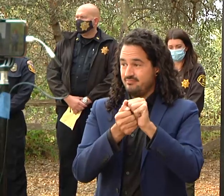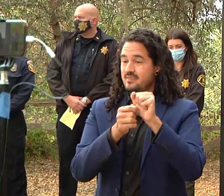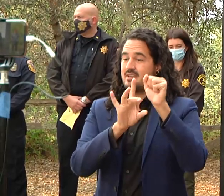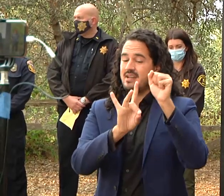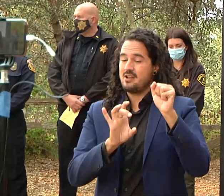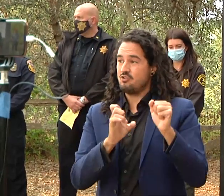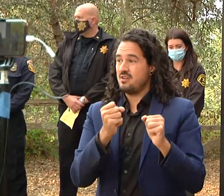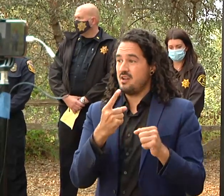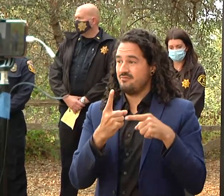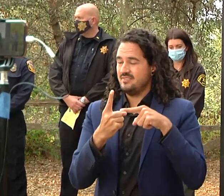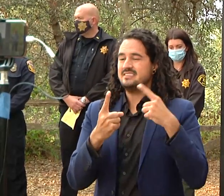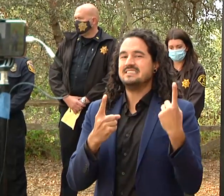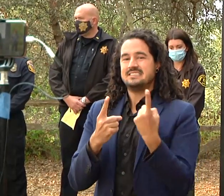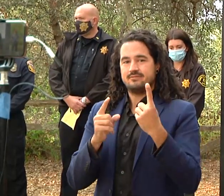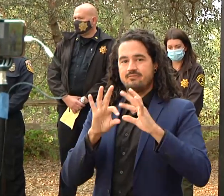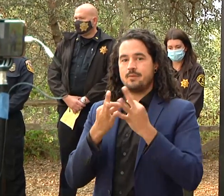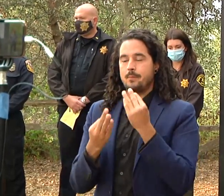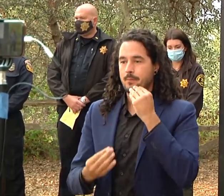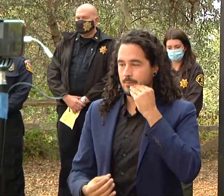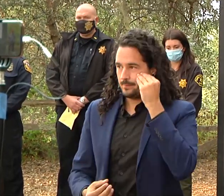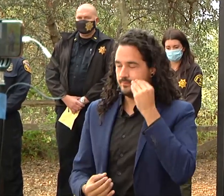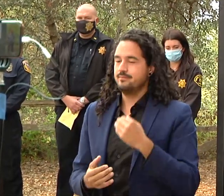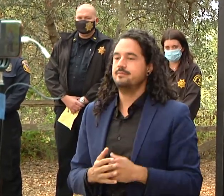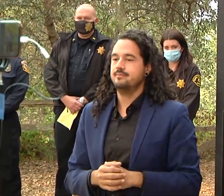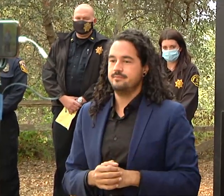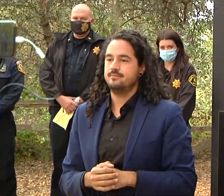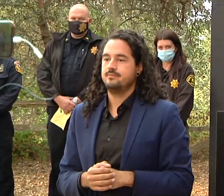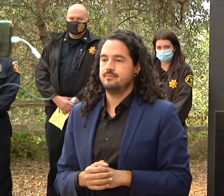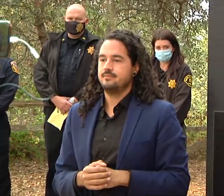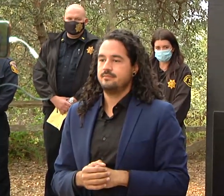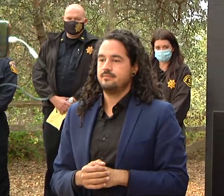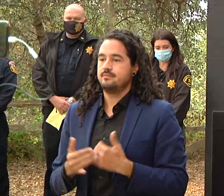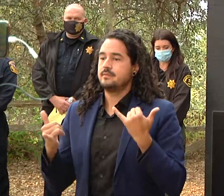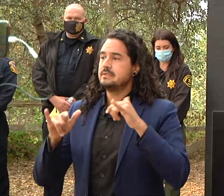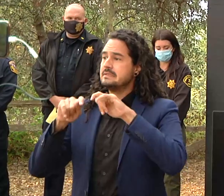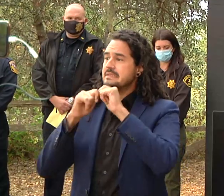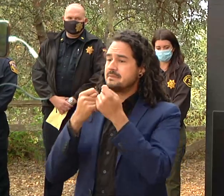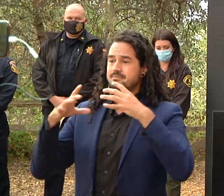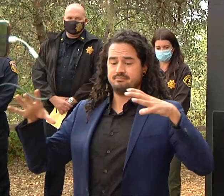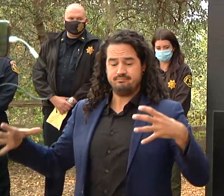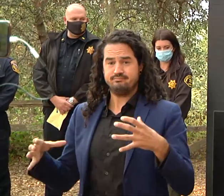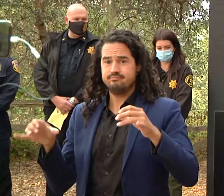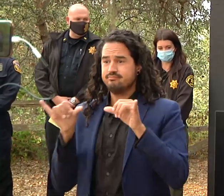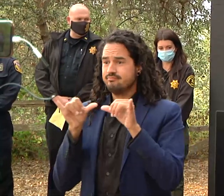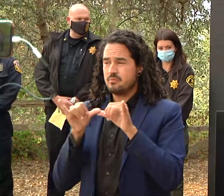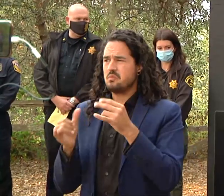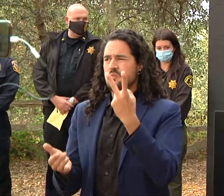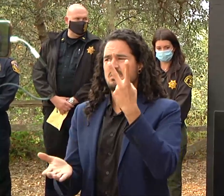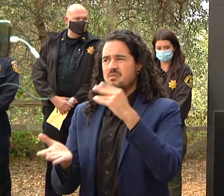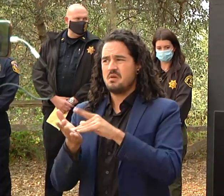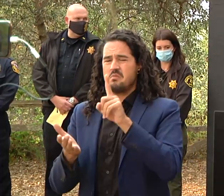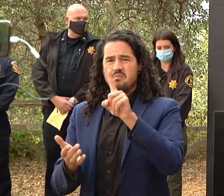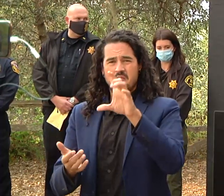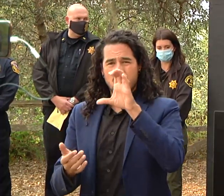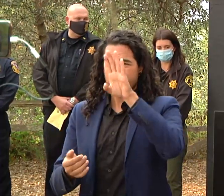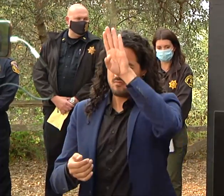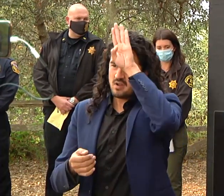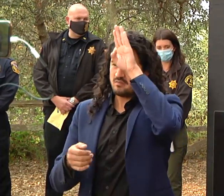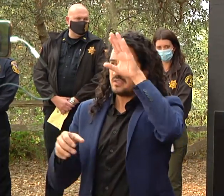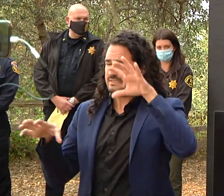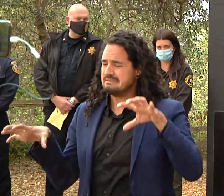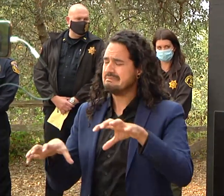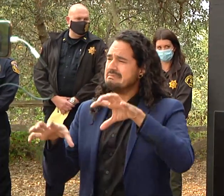residents we have over 2,100 firefighting personnel on the fire line now and the incident is now